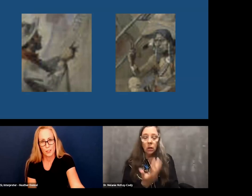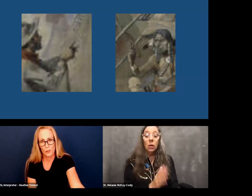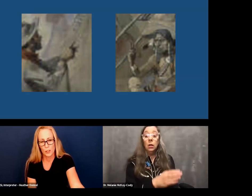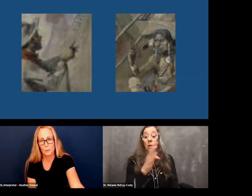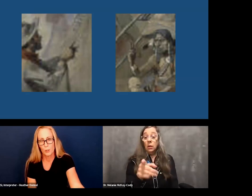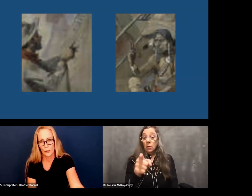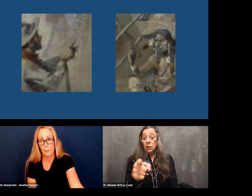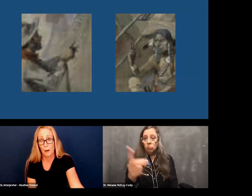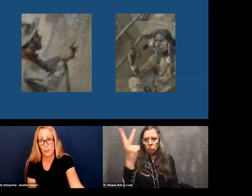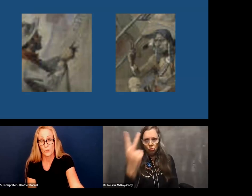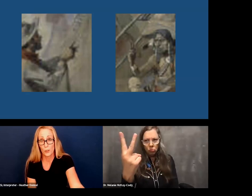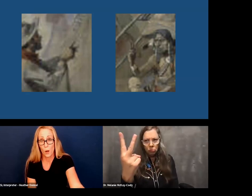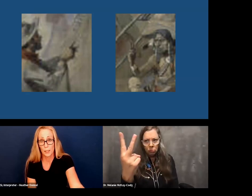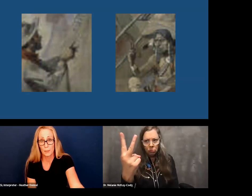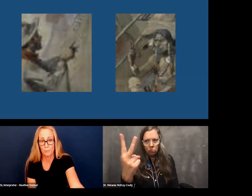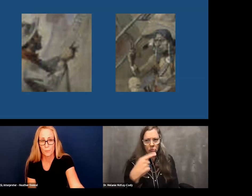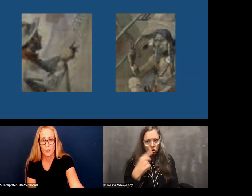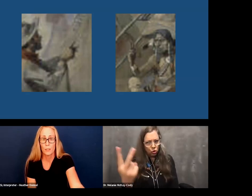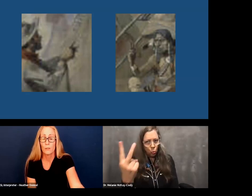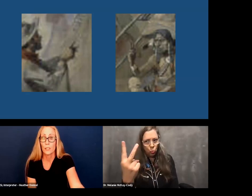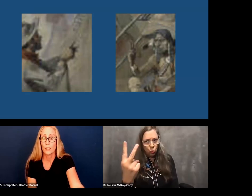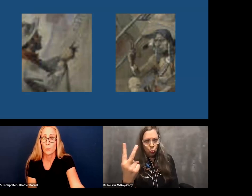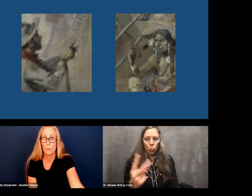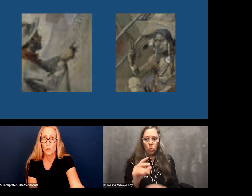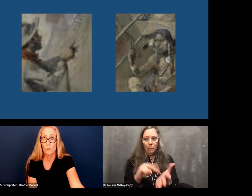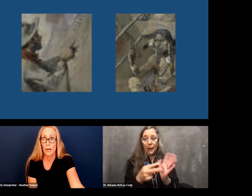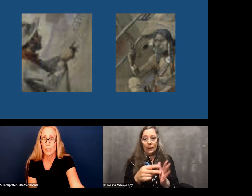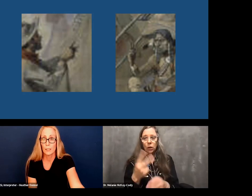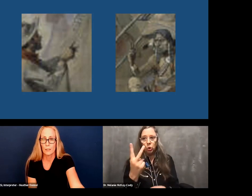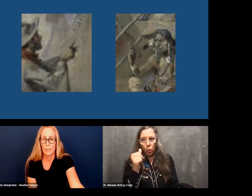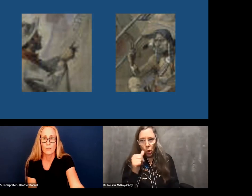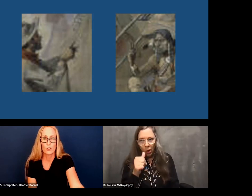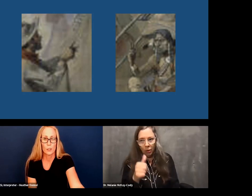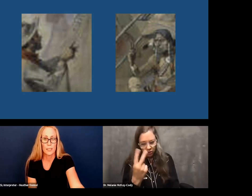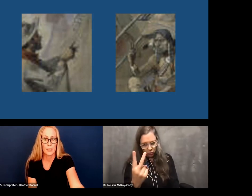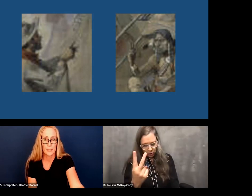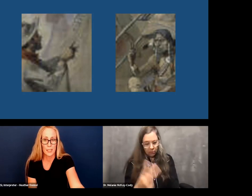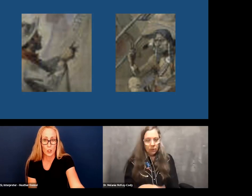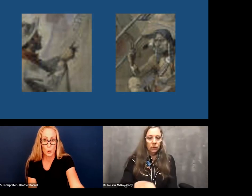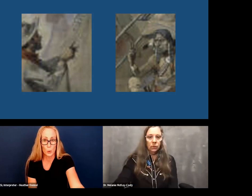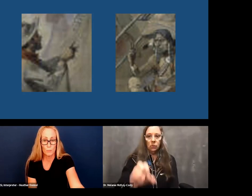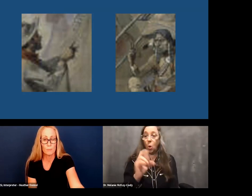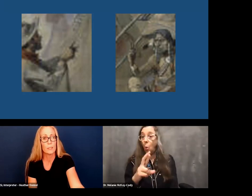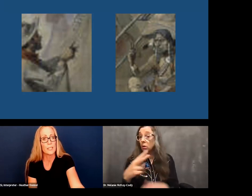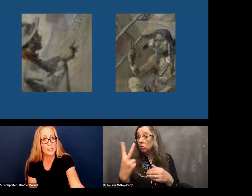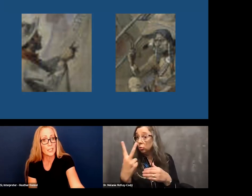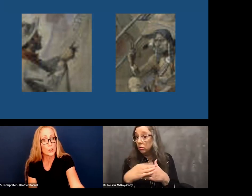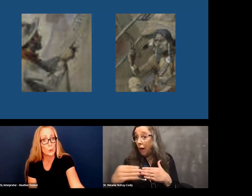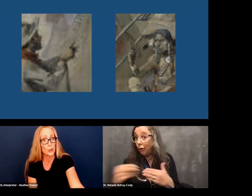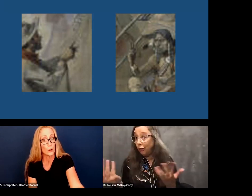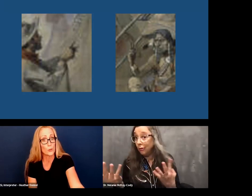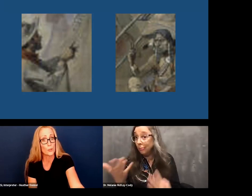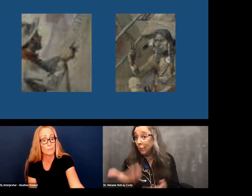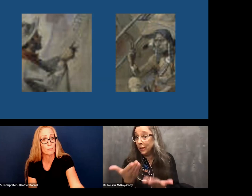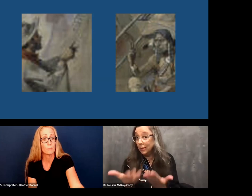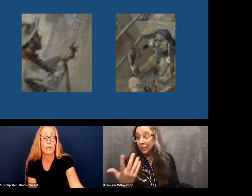The pictures are a little bit blurry. I apologize for the quality. The picture on the right, the gentleman is signing two. He's indicating